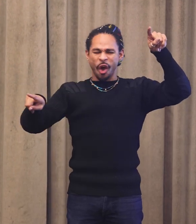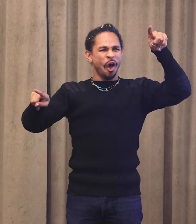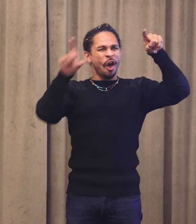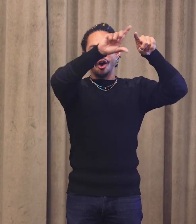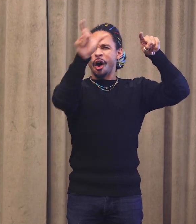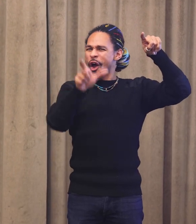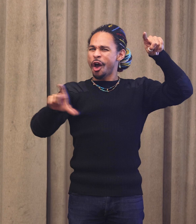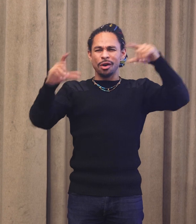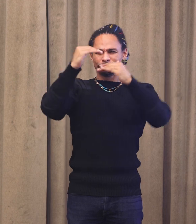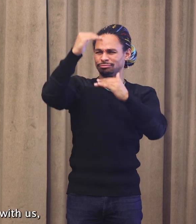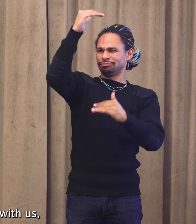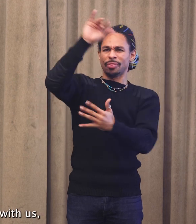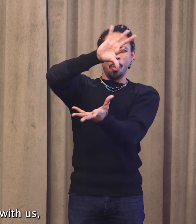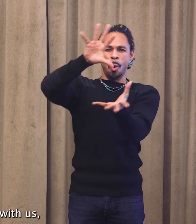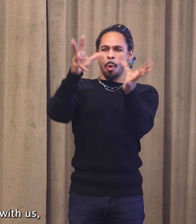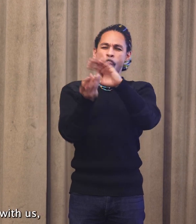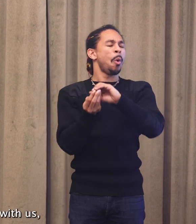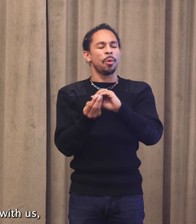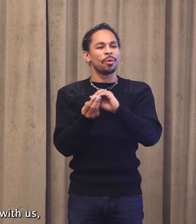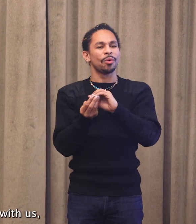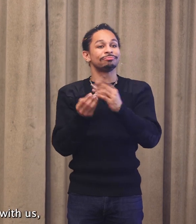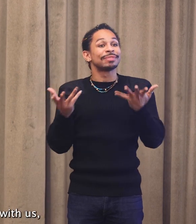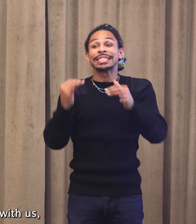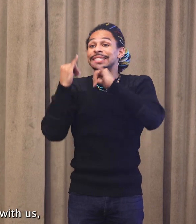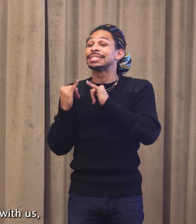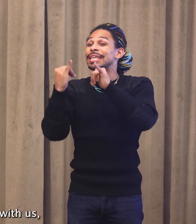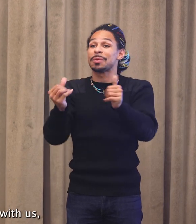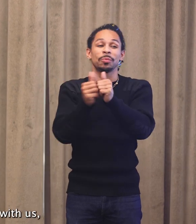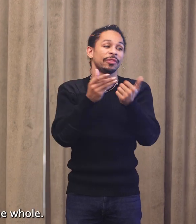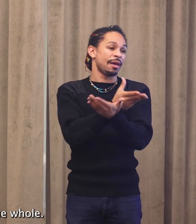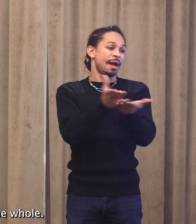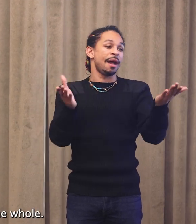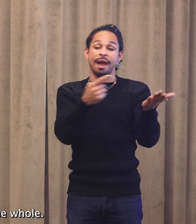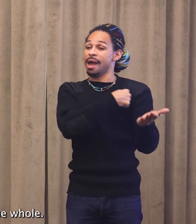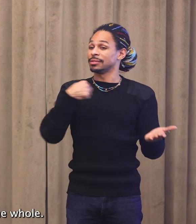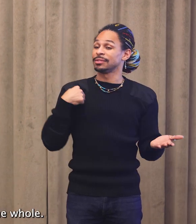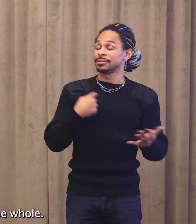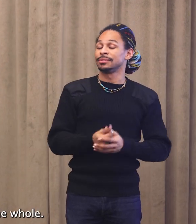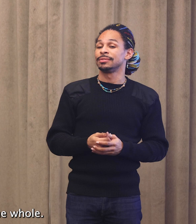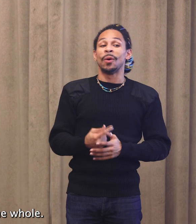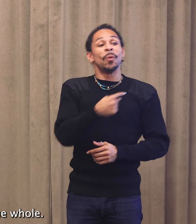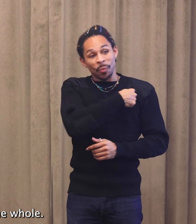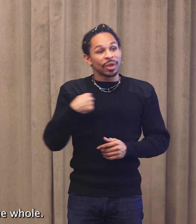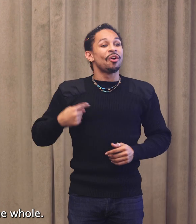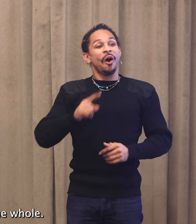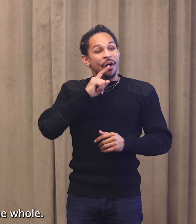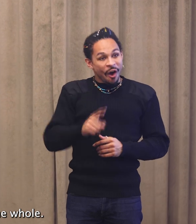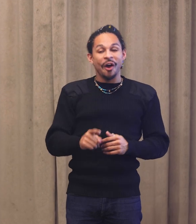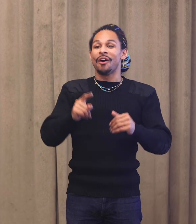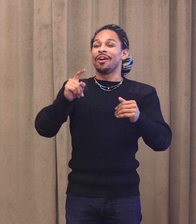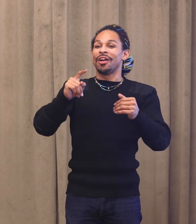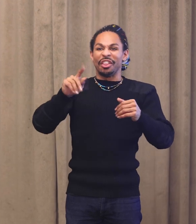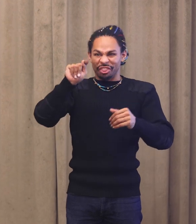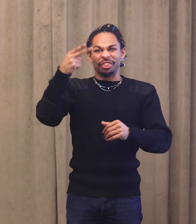And so too with us. We are all the